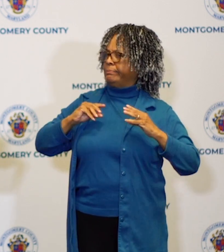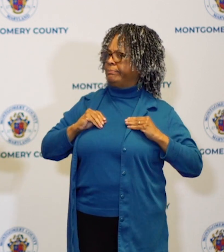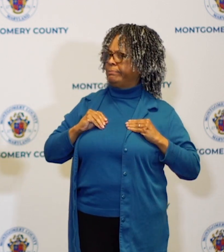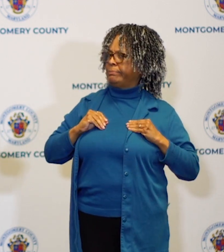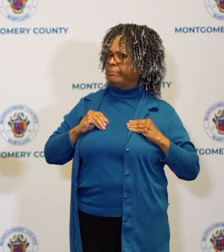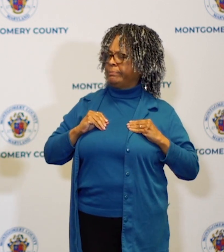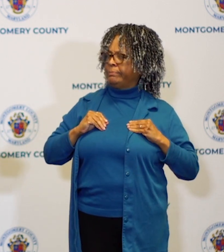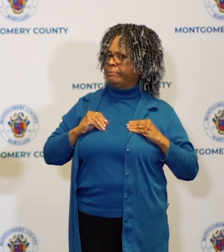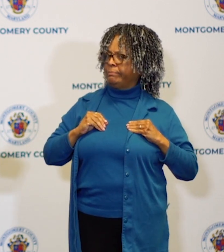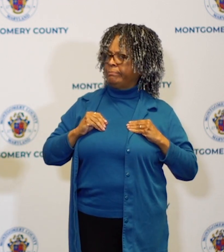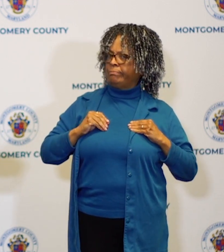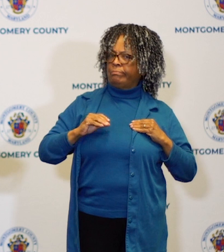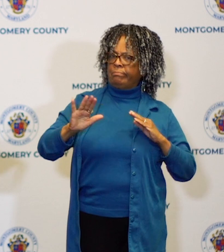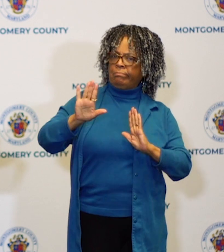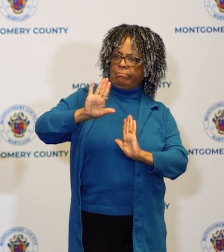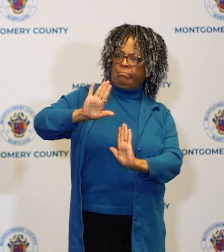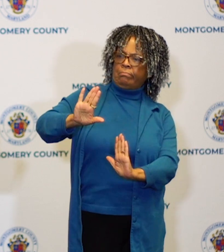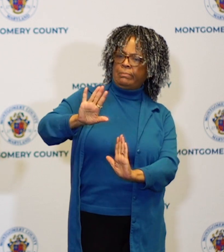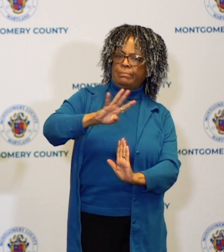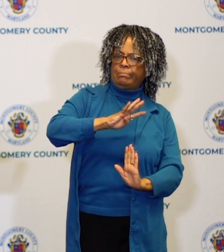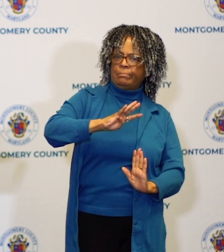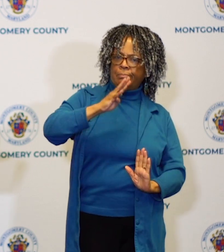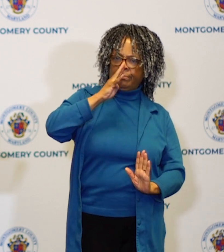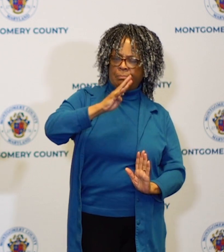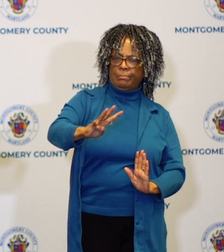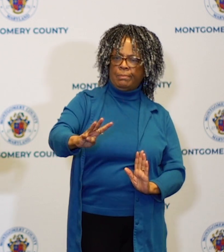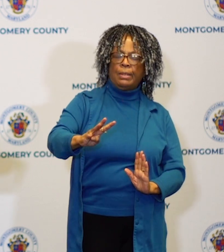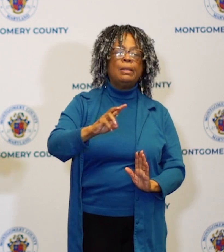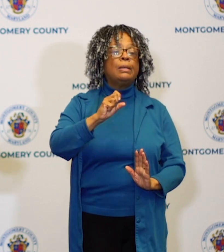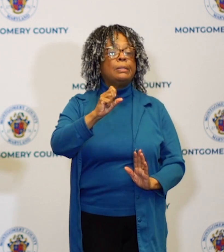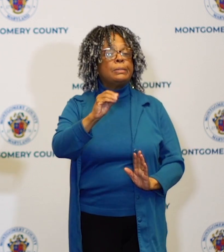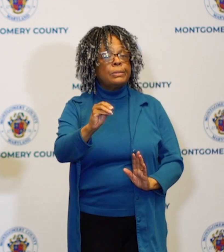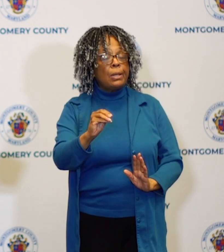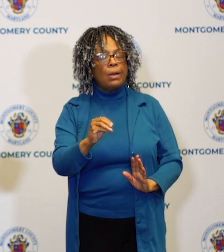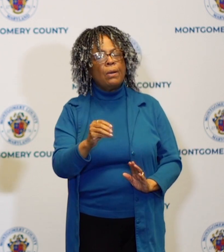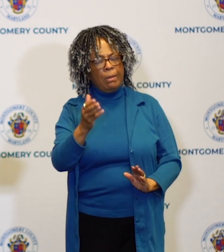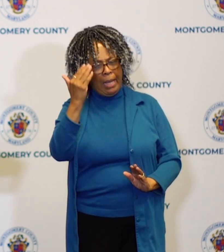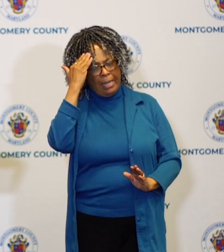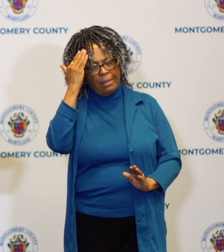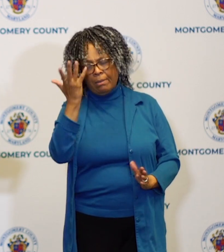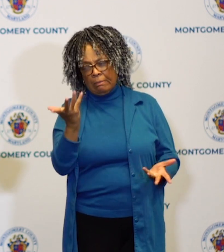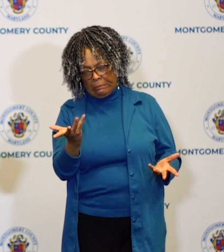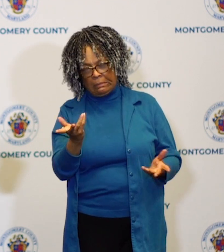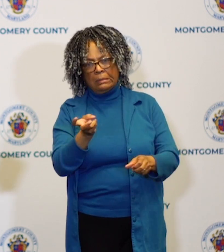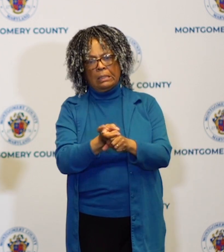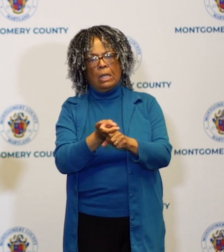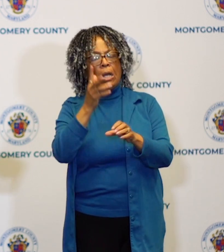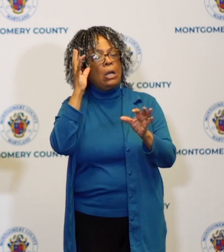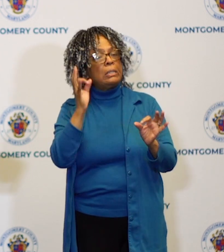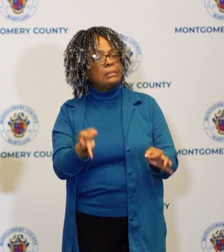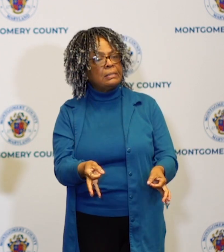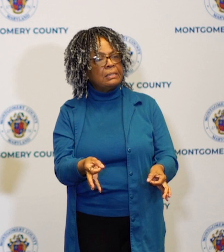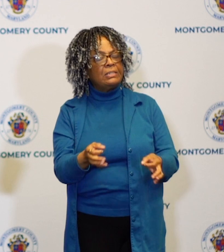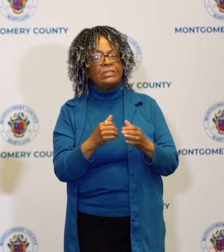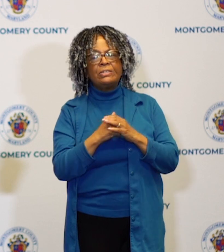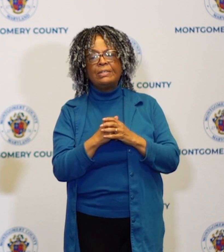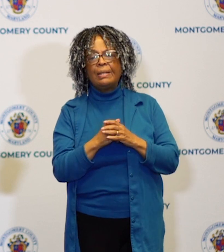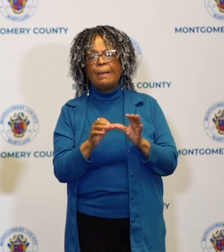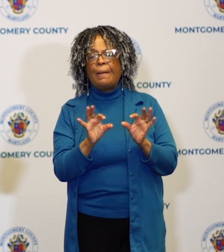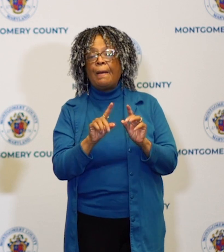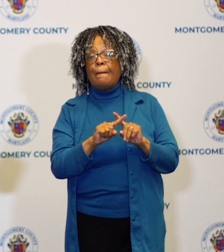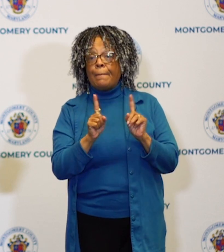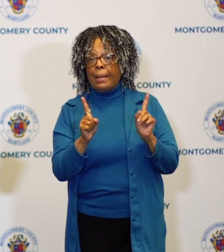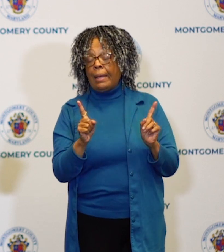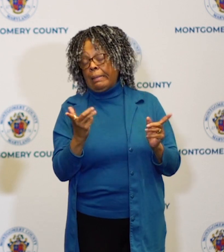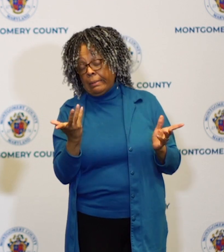so I want to thank the council for supporting this this I know this is not a hard decision I know that if we put more money into this in